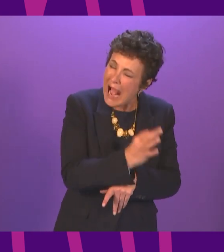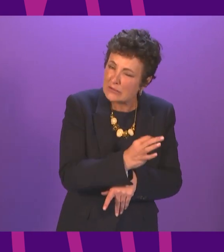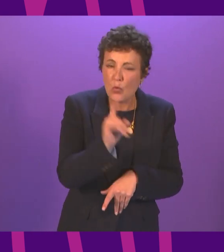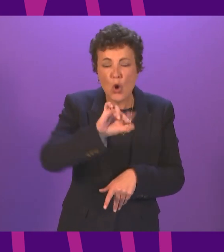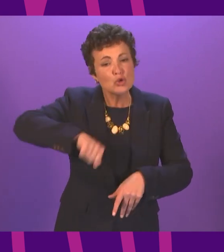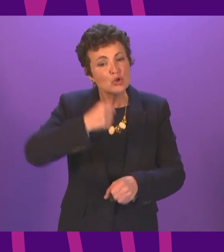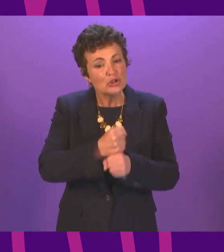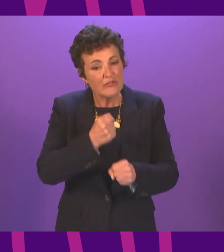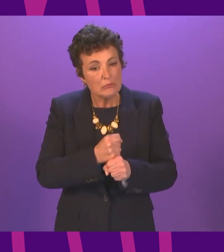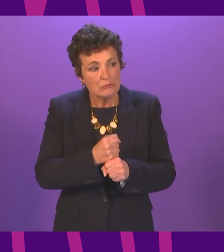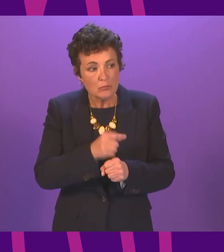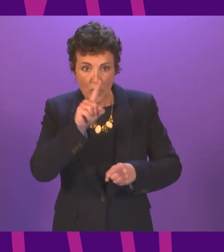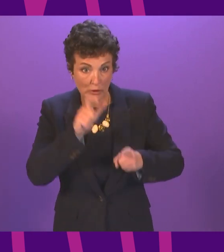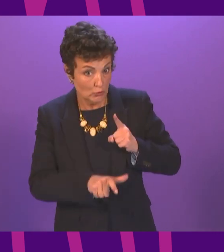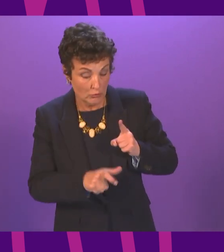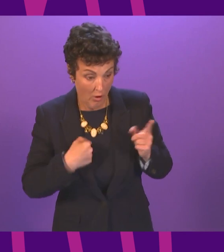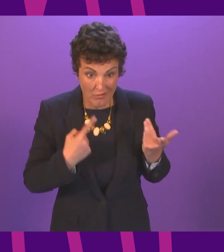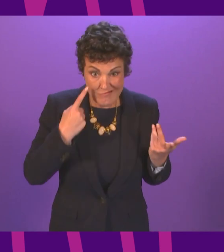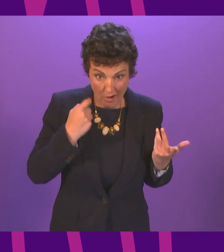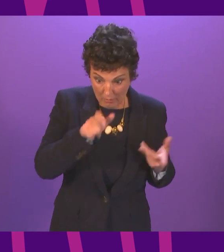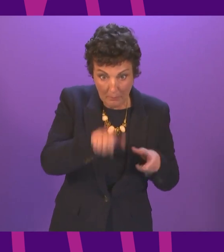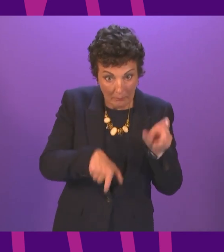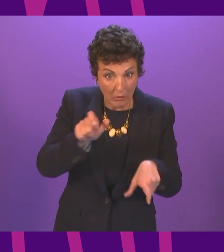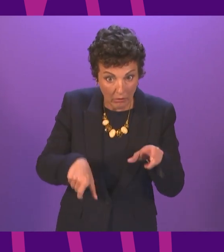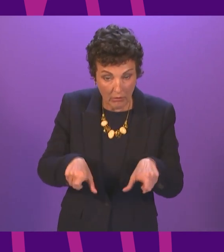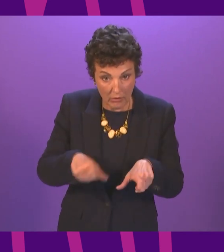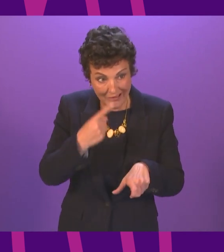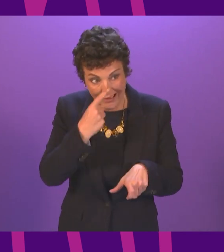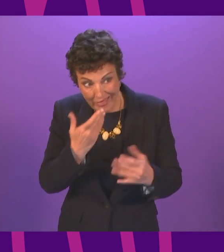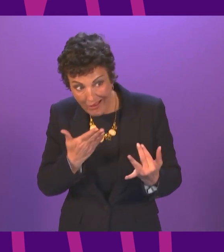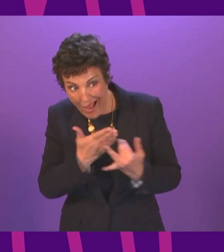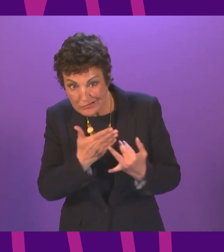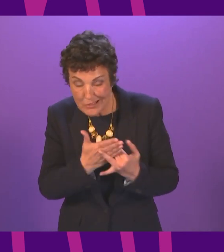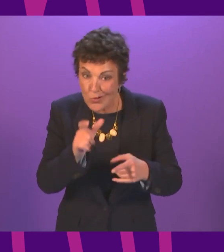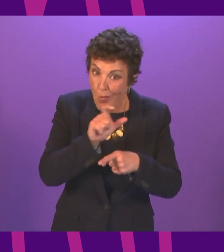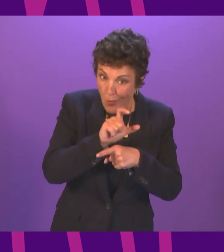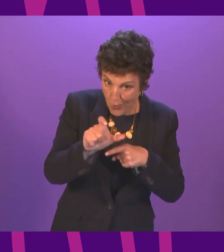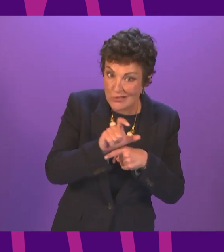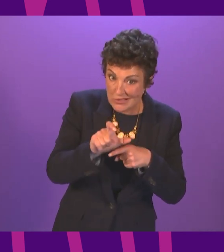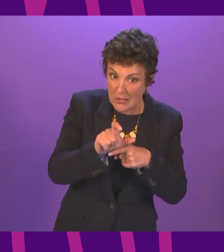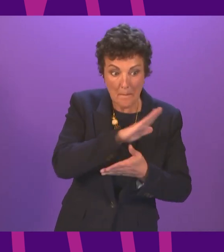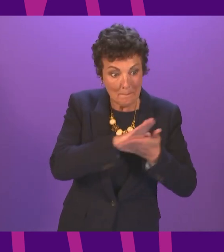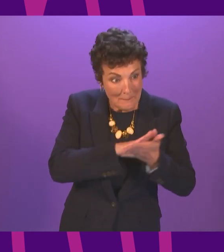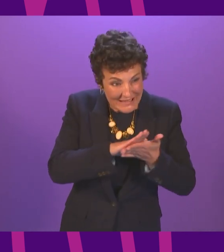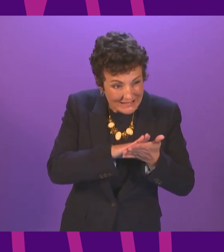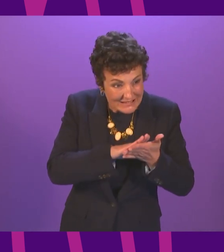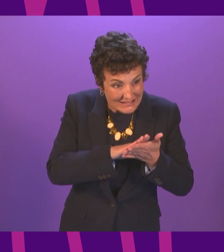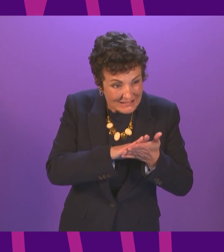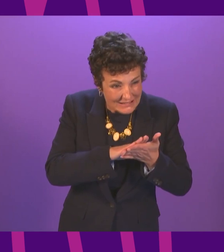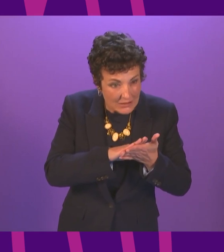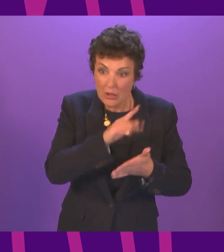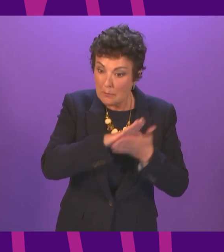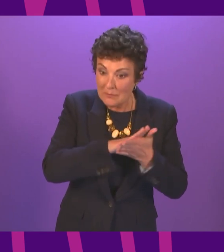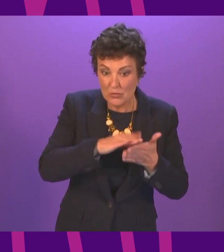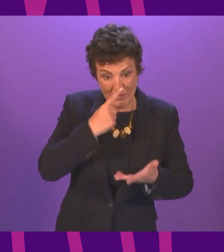that our youngsters have the ability to access courses that will be required to deliver on that, meaning that we